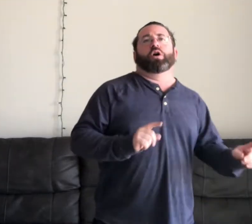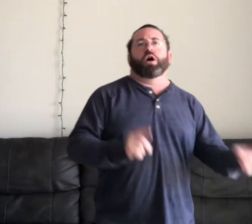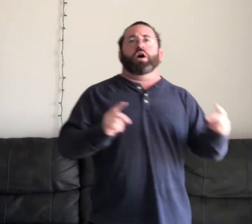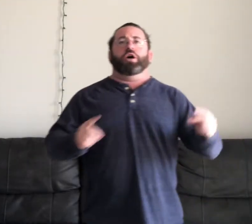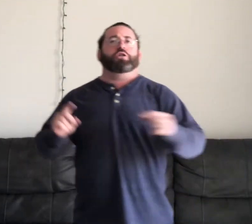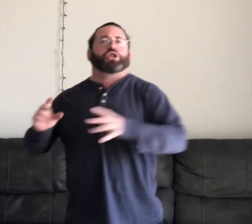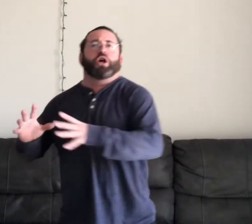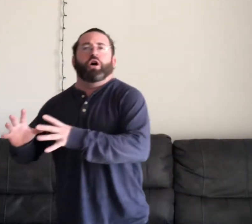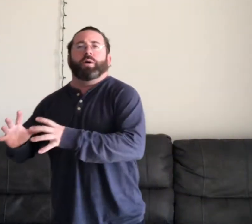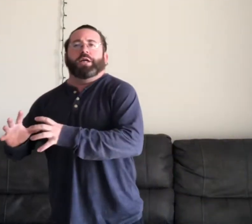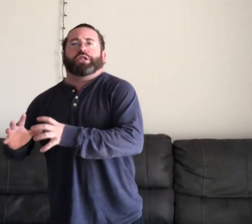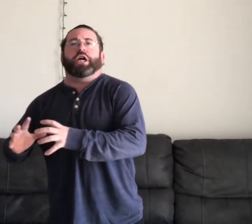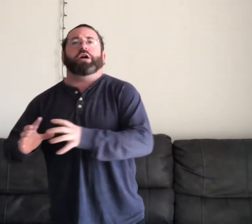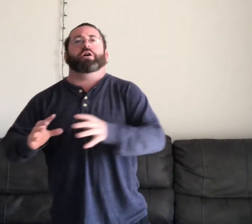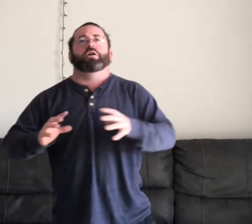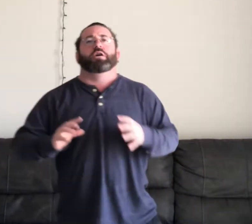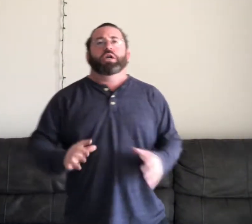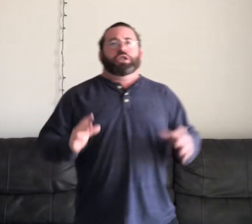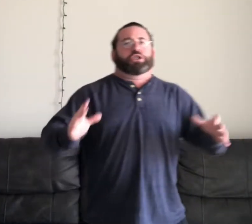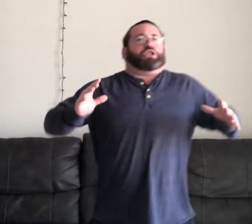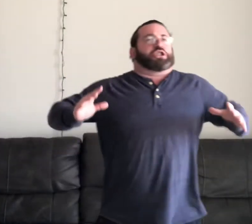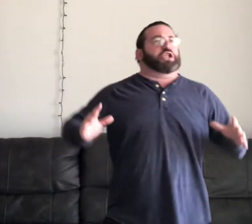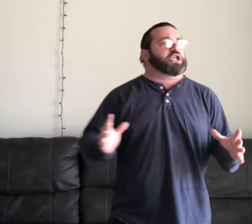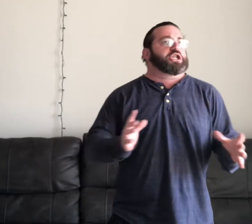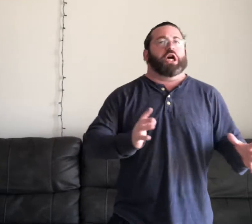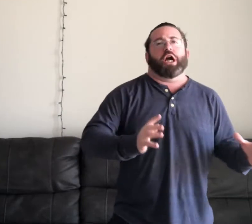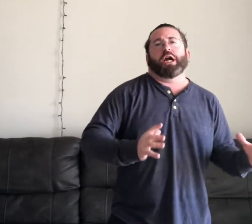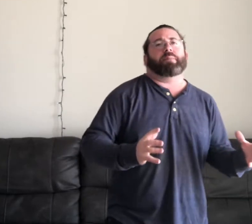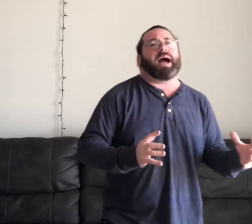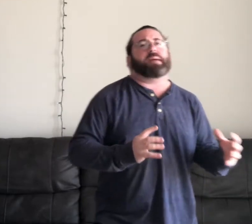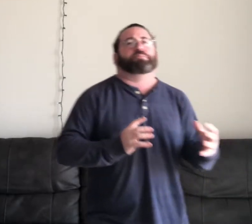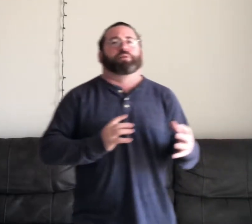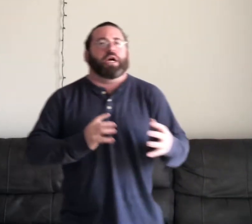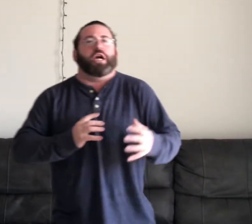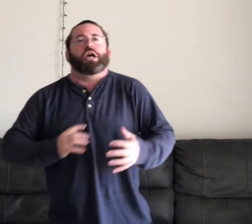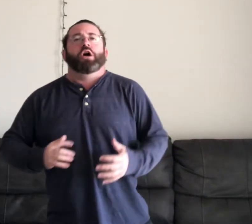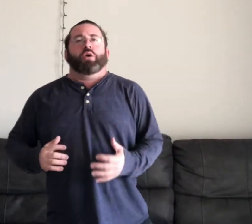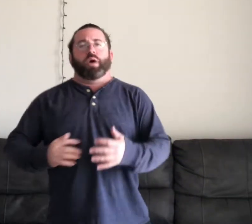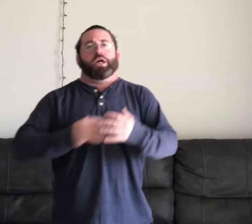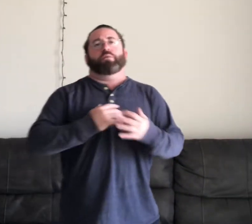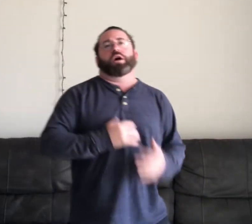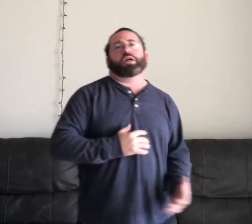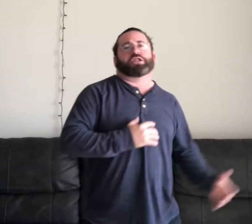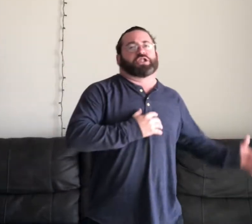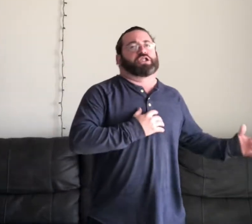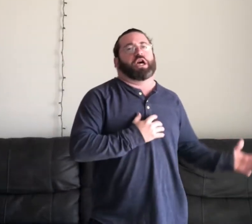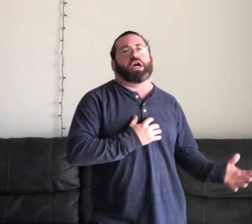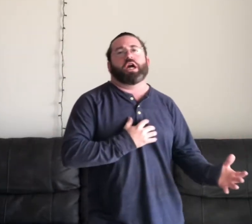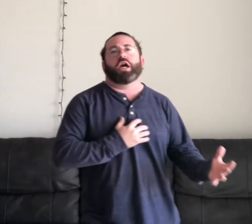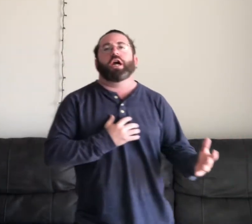Show and tell, just the game I play when I wanna sing.